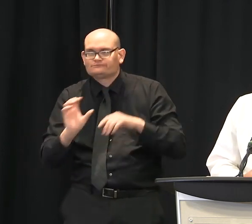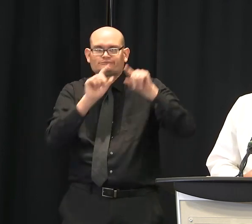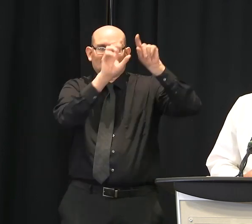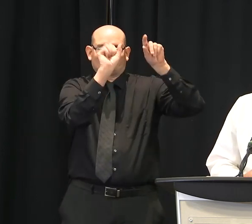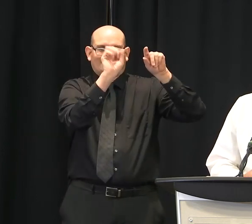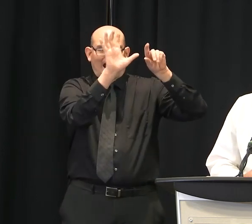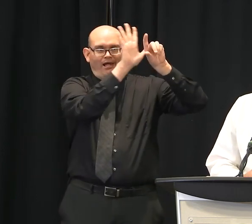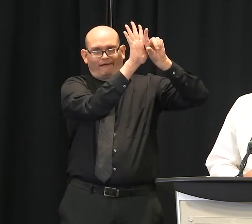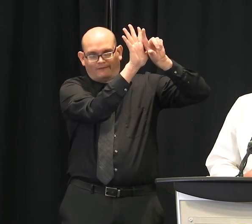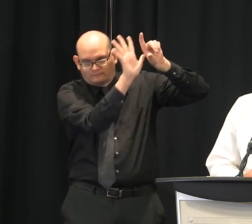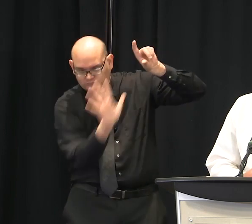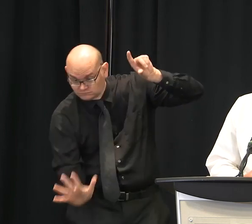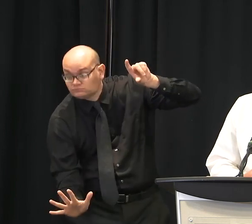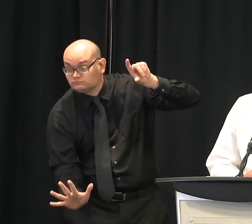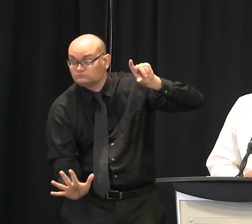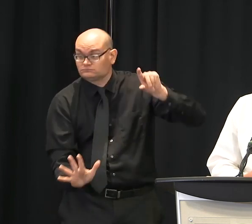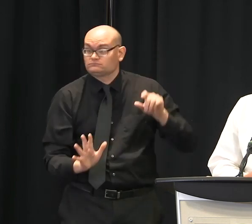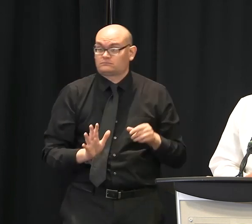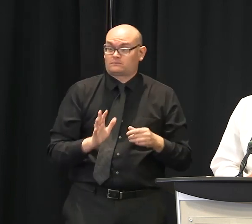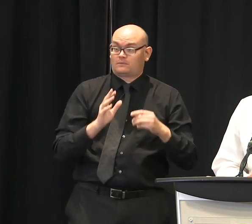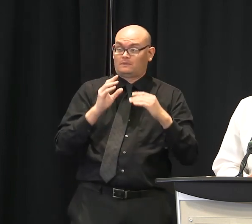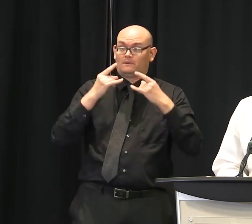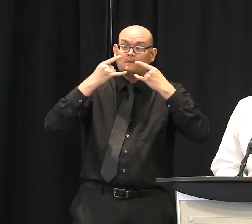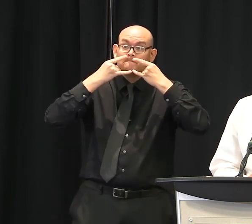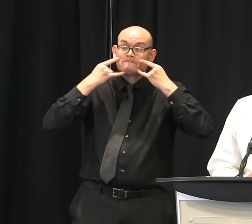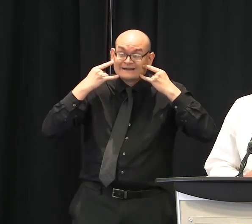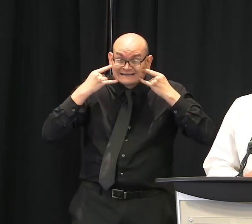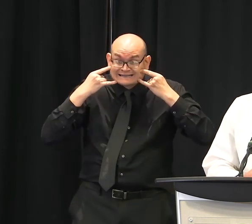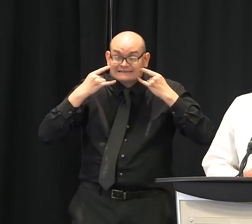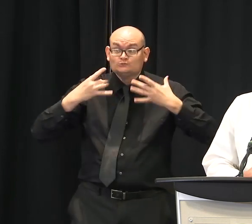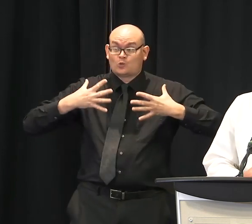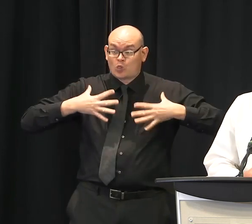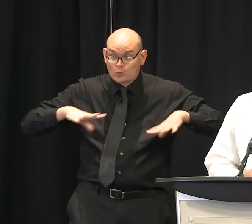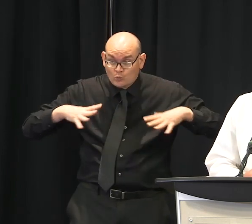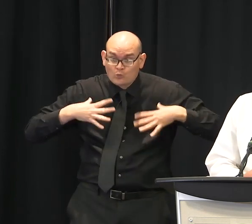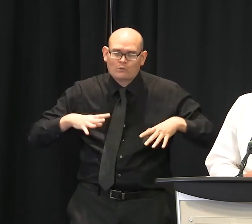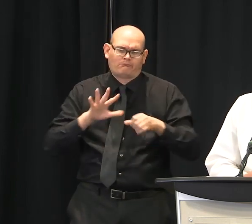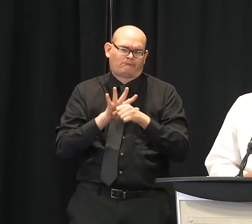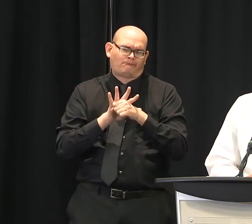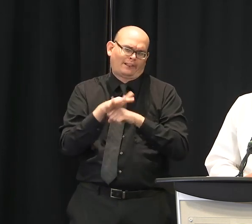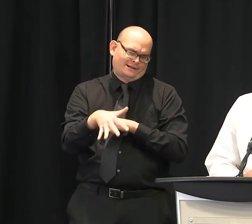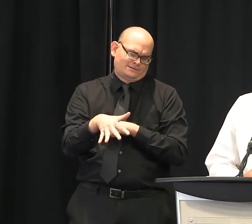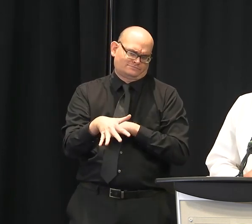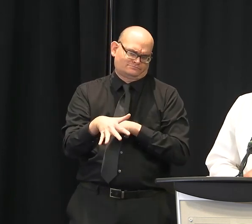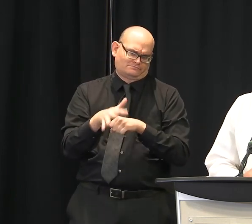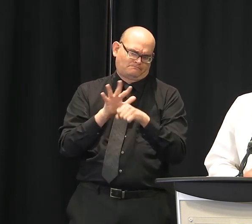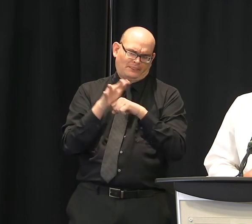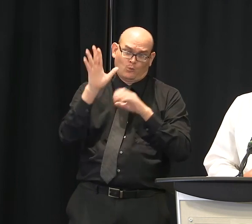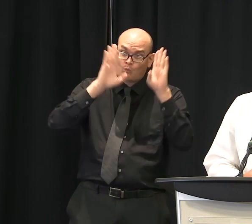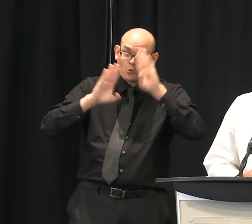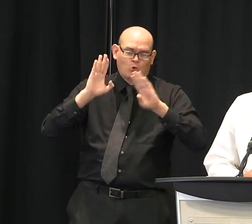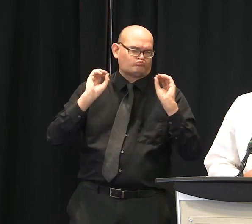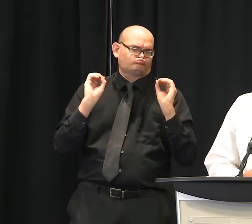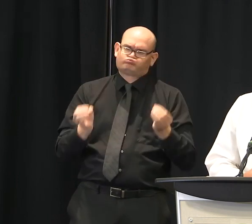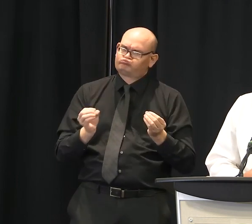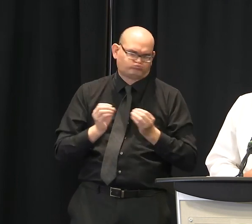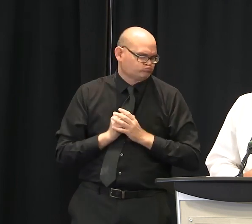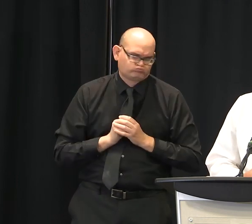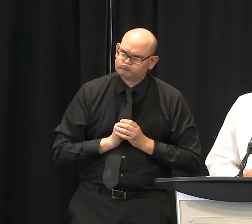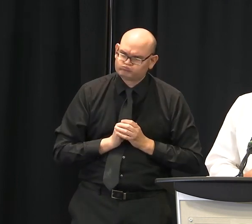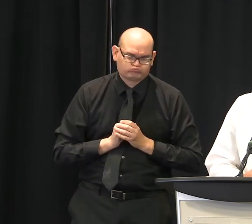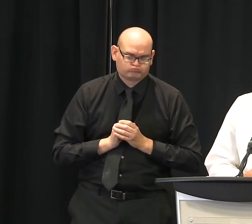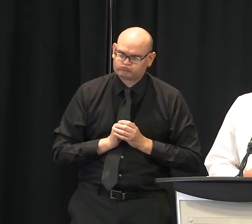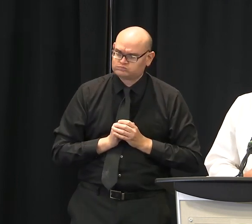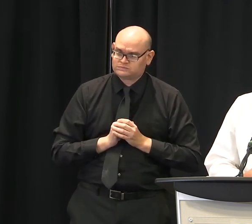protective equipment in the health system, and that's one of the reasons we have been able to restart many of the procedures and